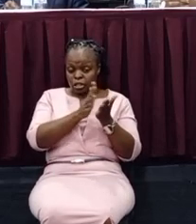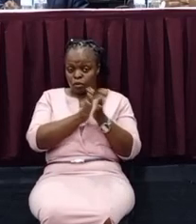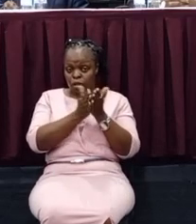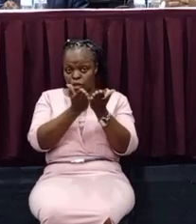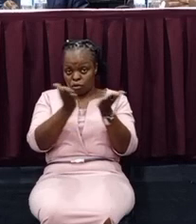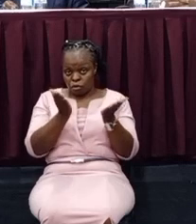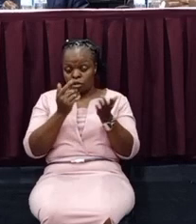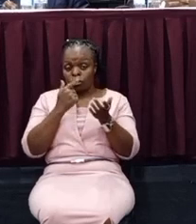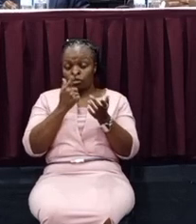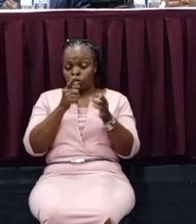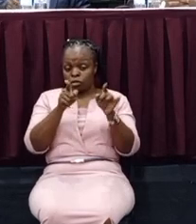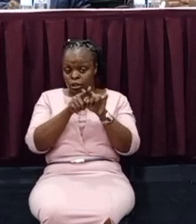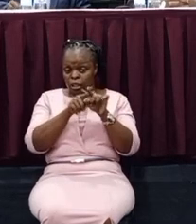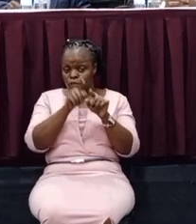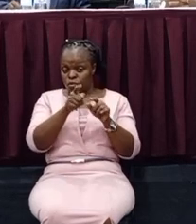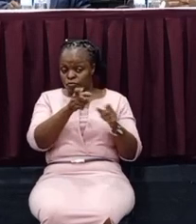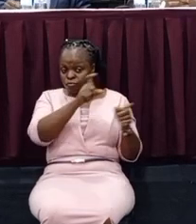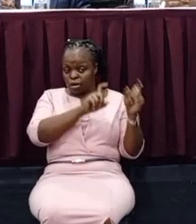that you can also enrich them with your own input.